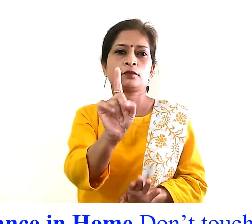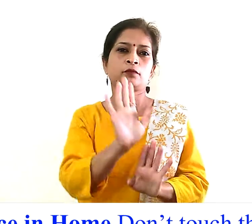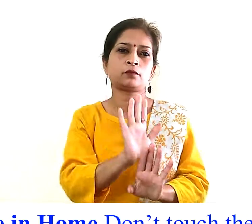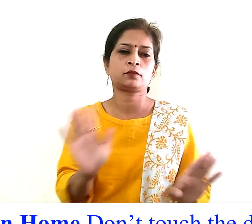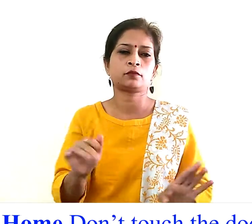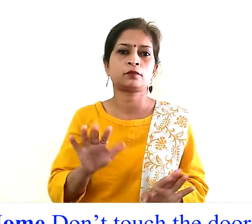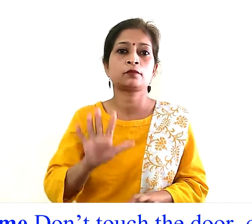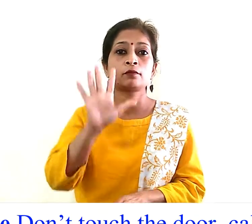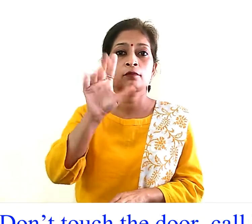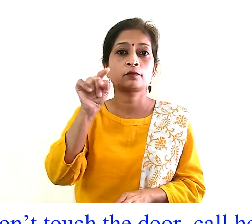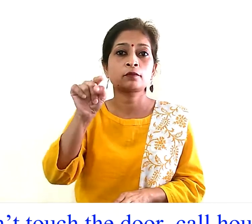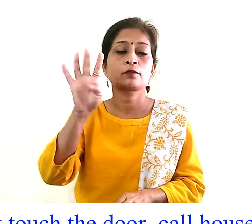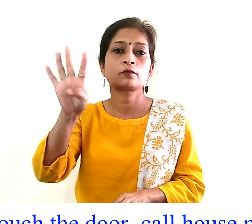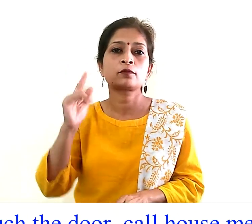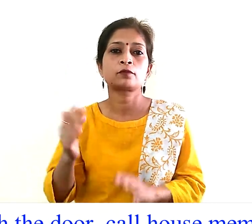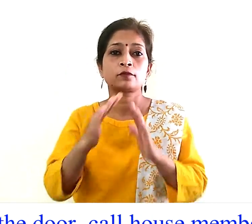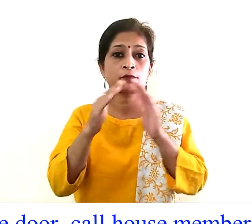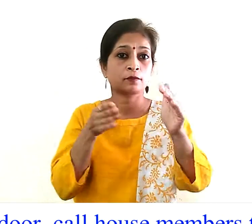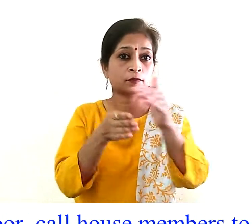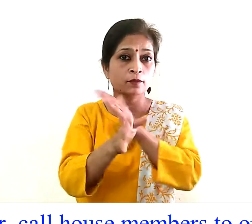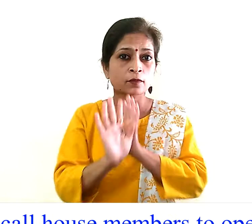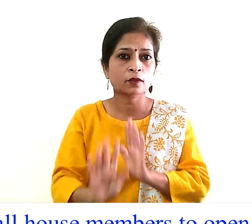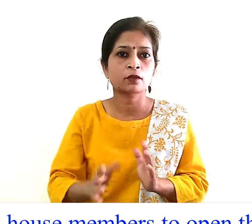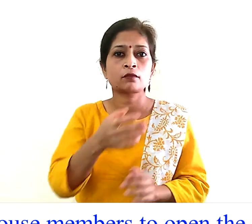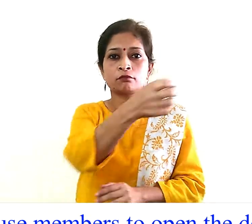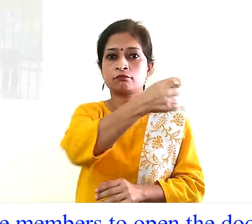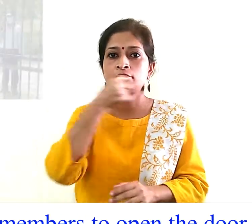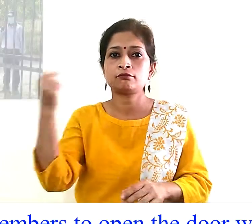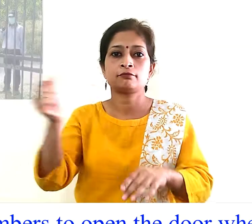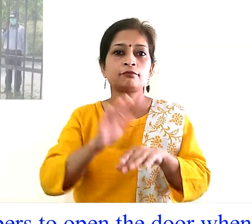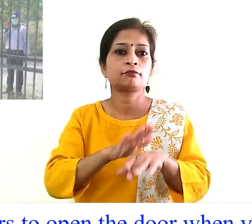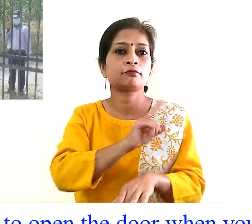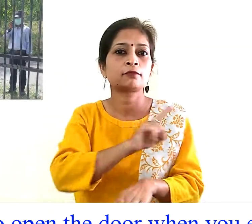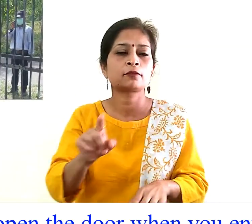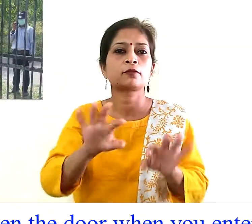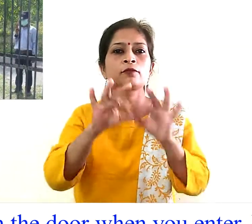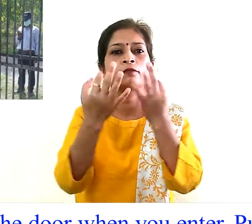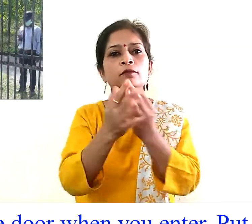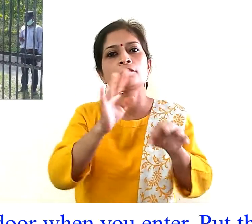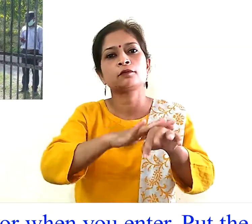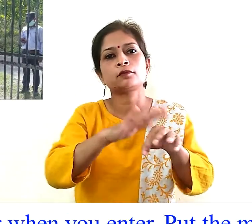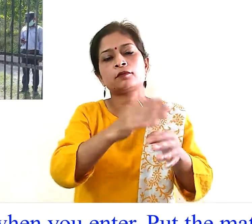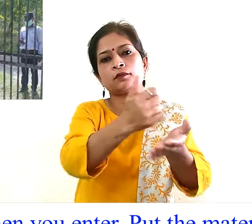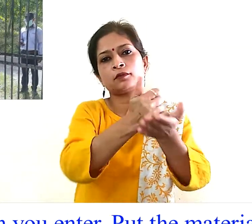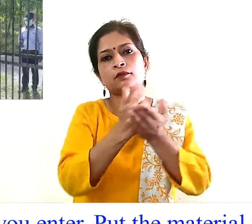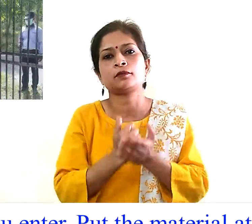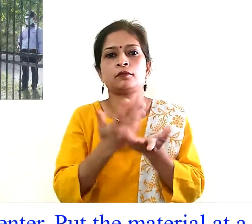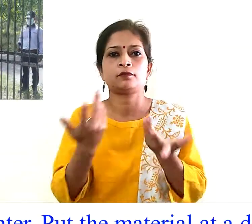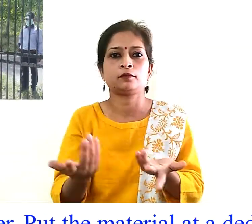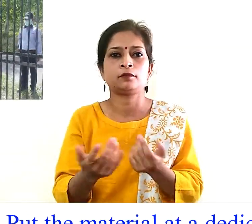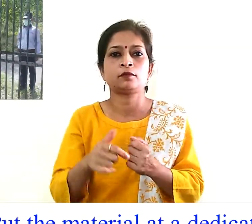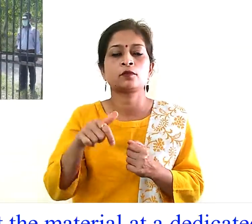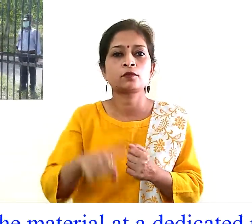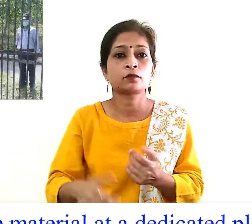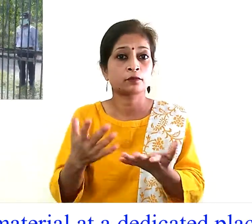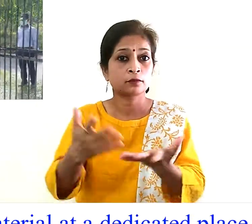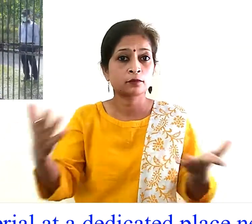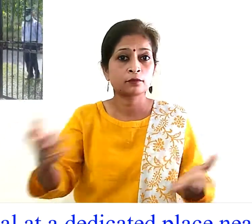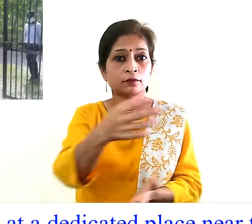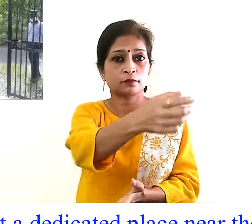entrance in home don't touch the door call house members to open the door when you enter put the material at a dedicated